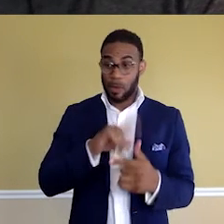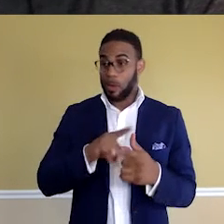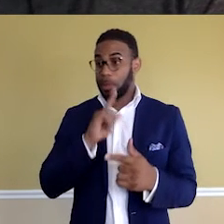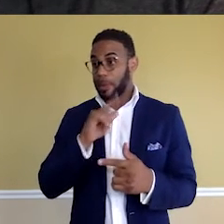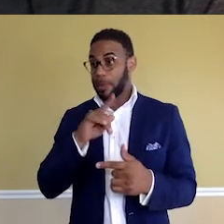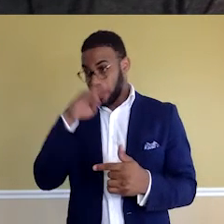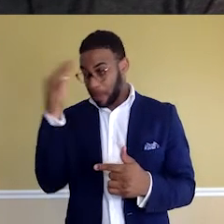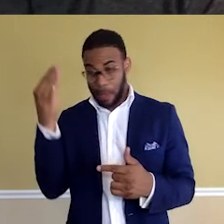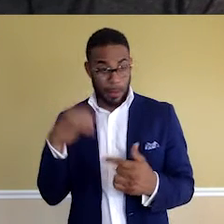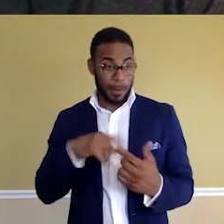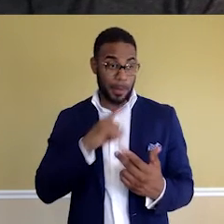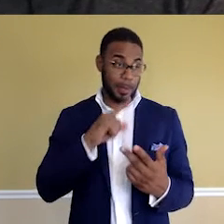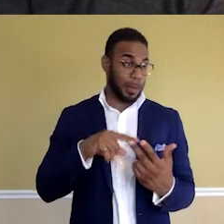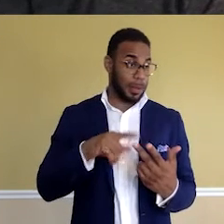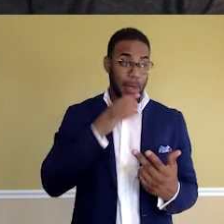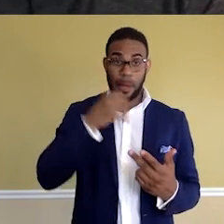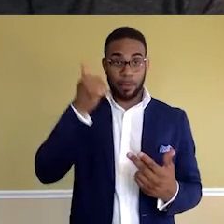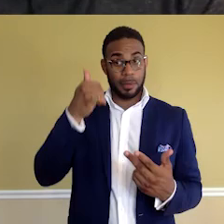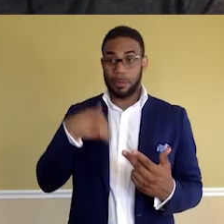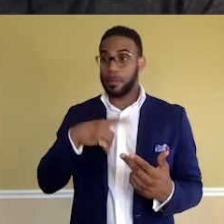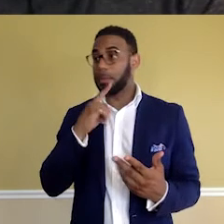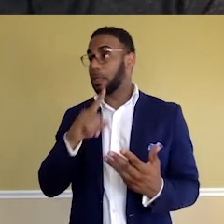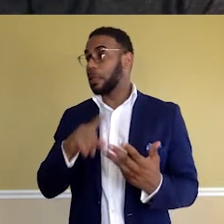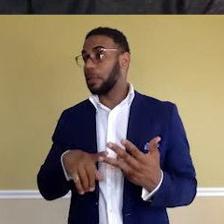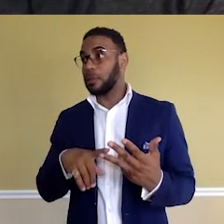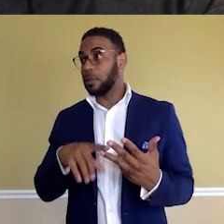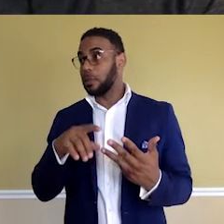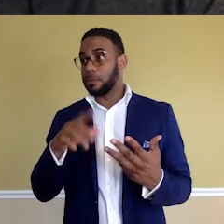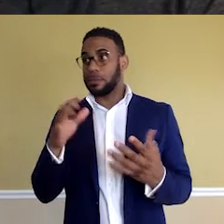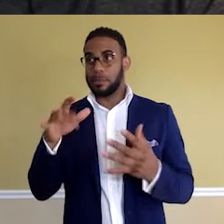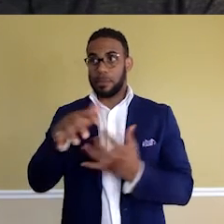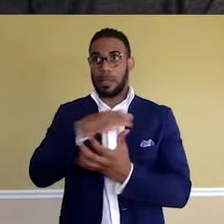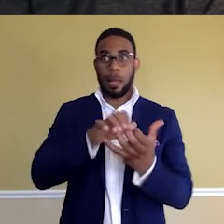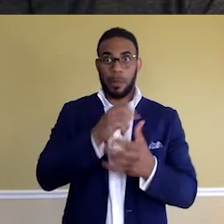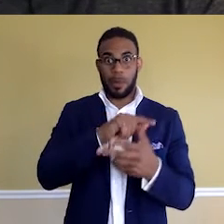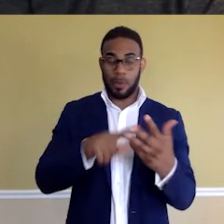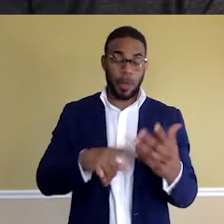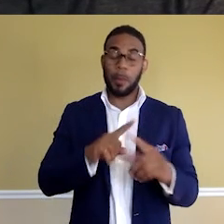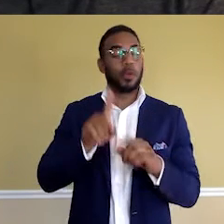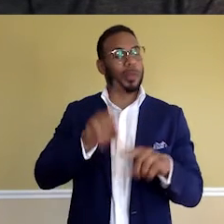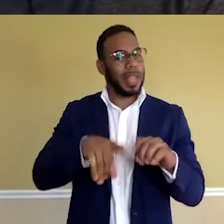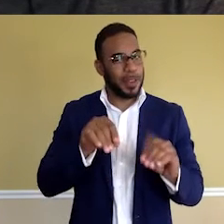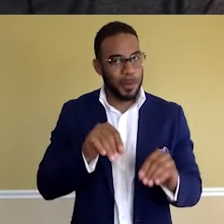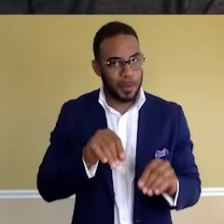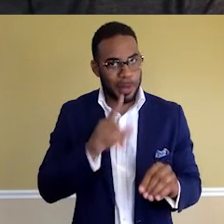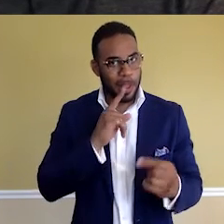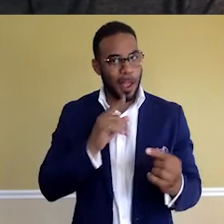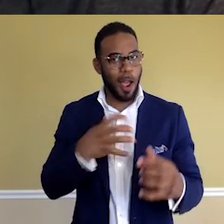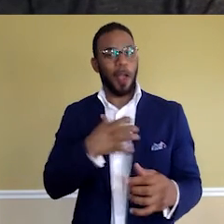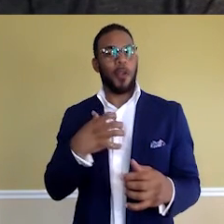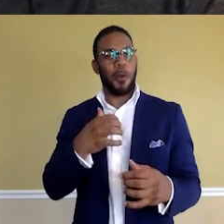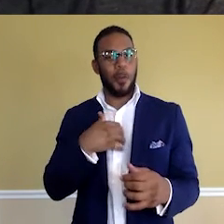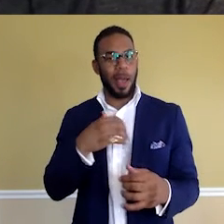black or me being elder or me being a combination of those three things. But what you can't do is argue with my code. It works.